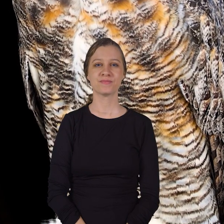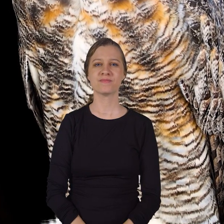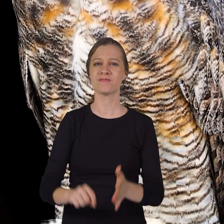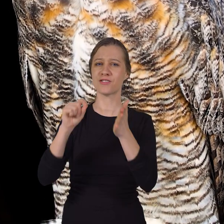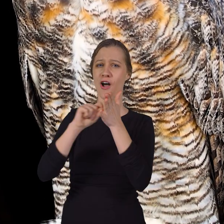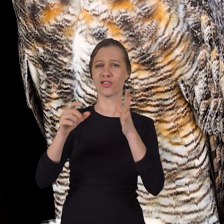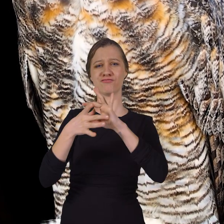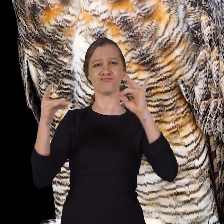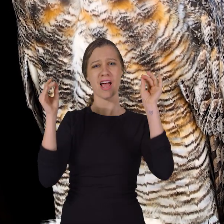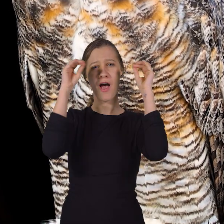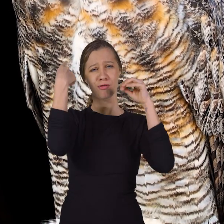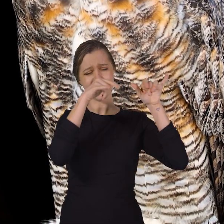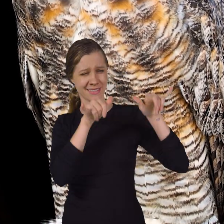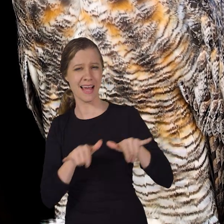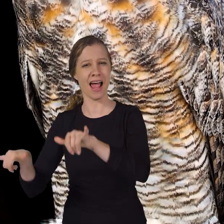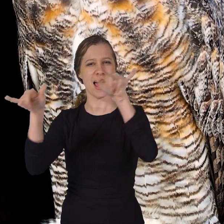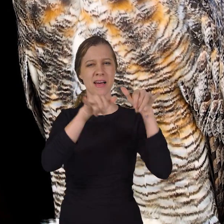say that owls all look the same?